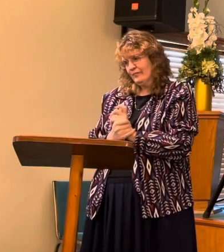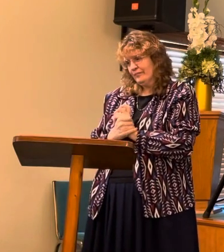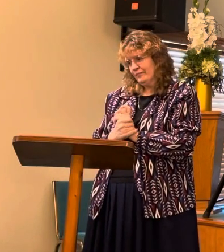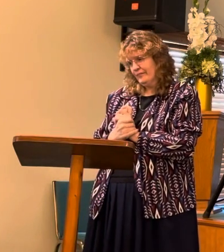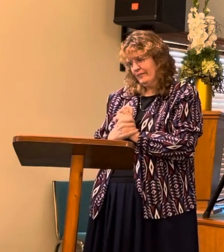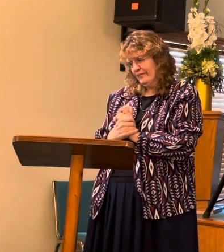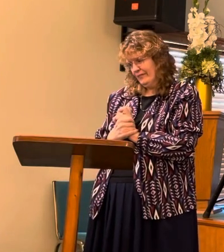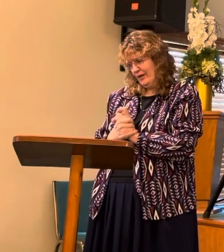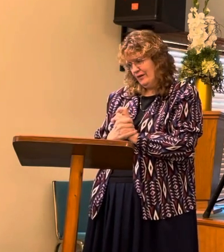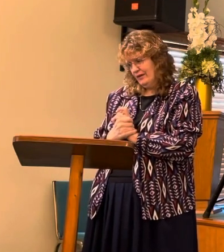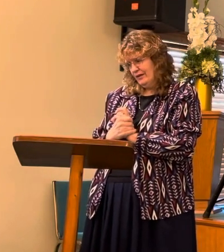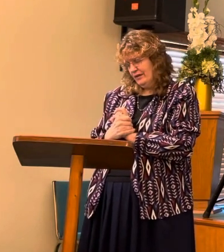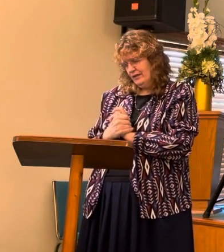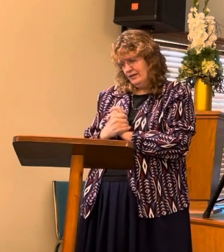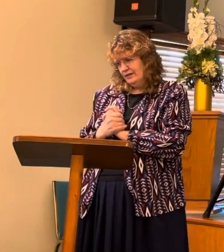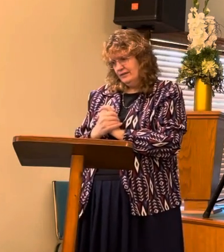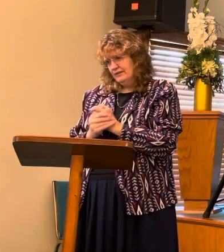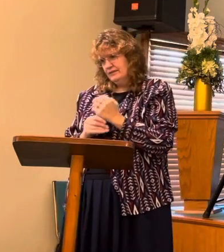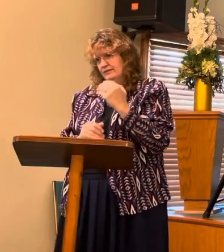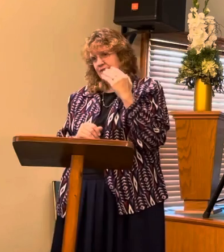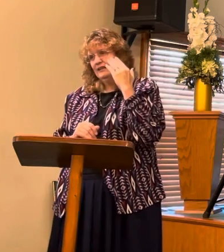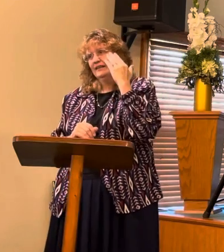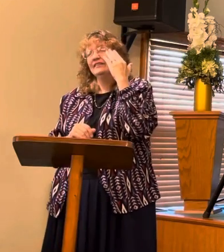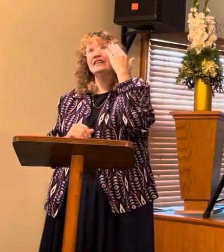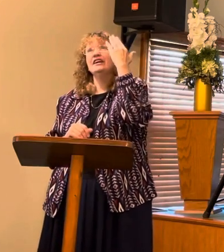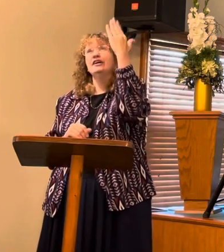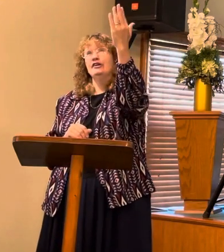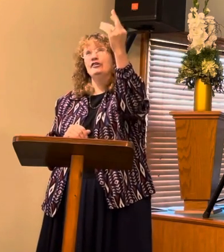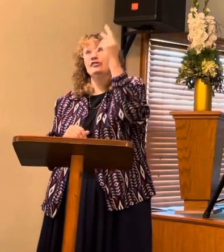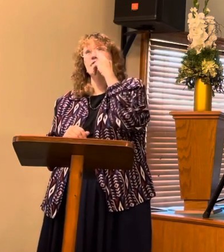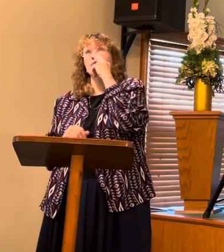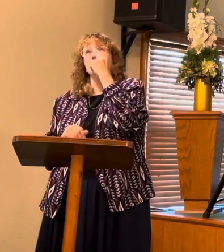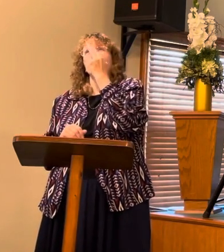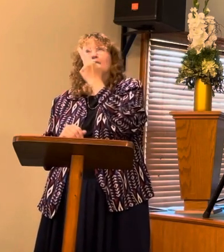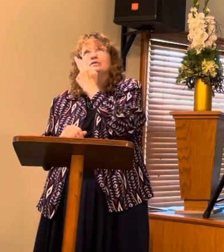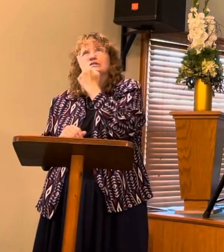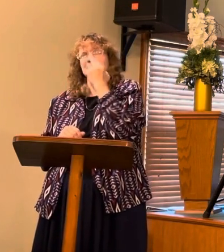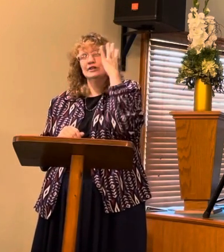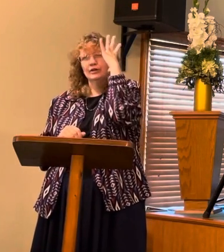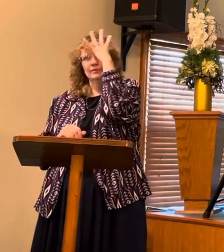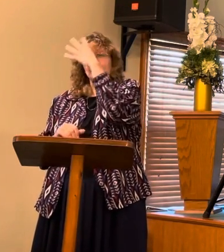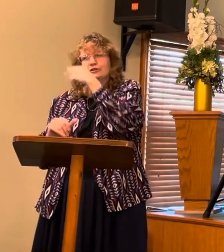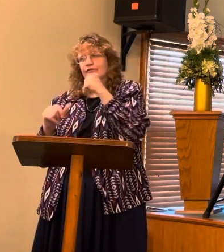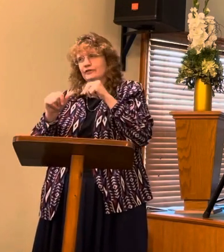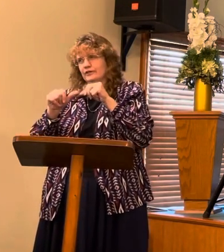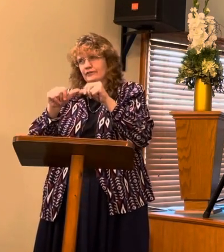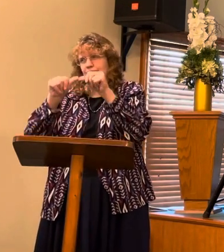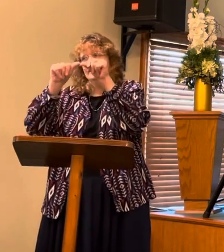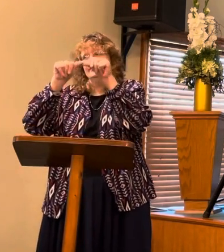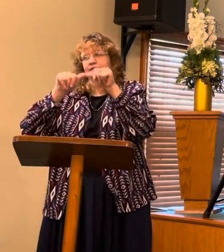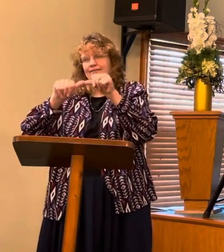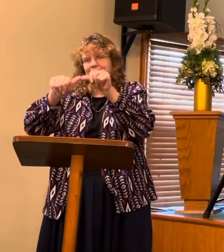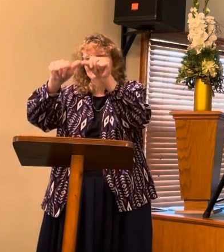There the roses never fade. Amen.